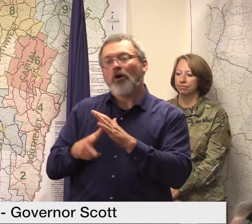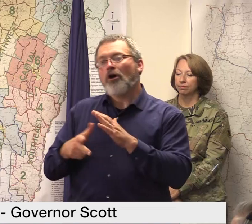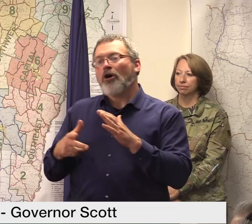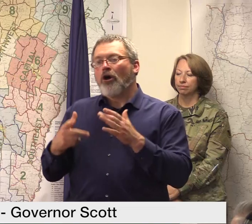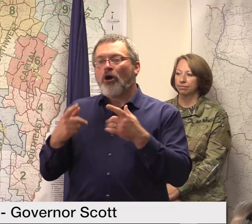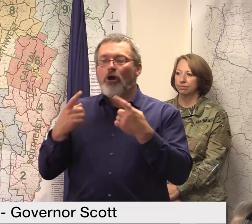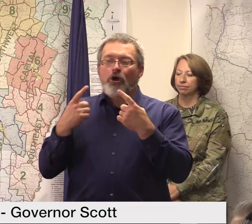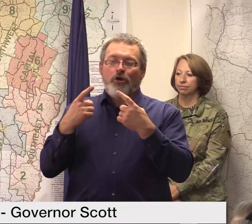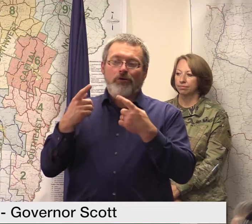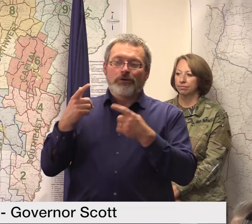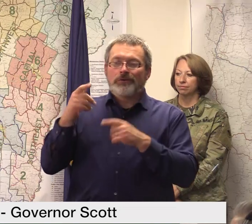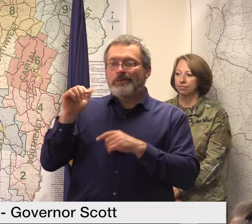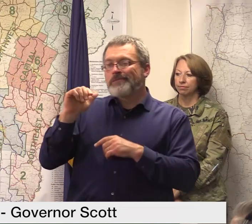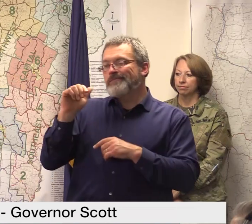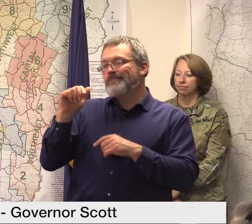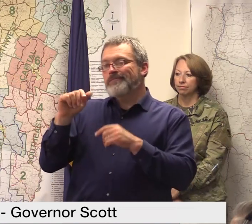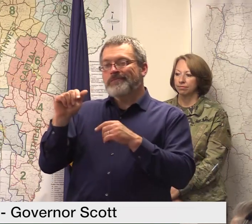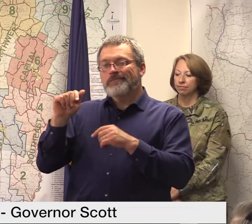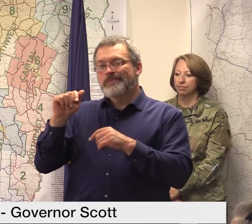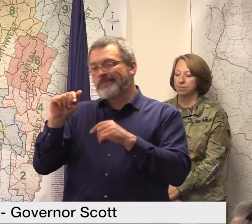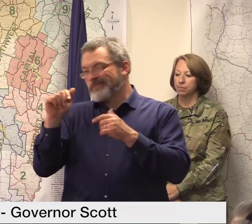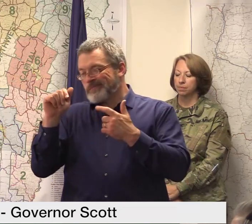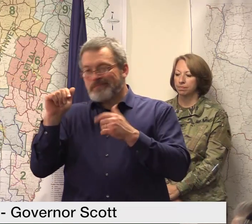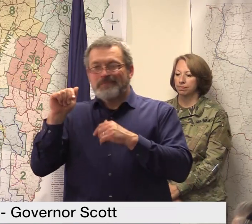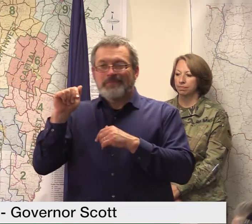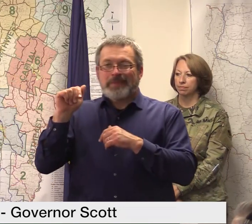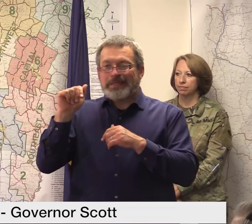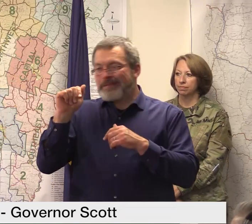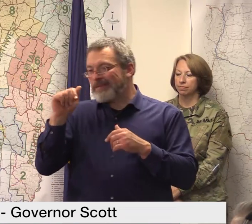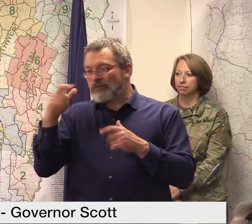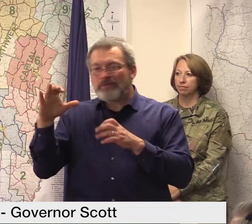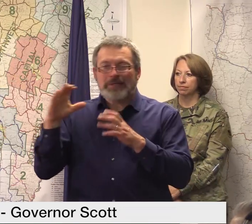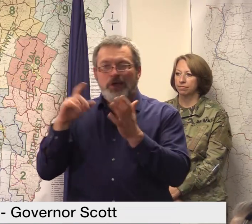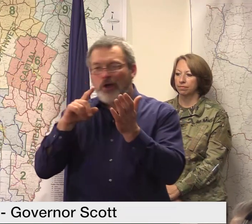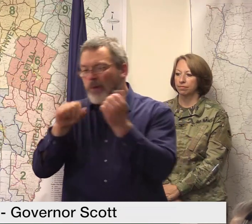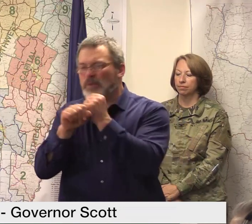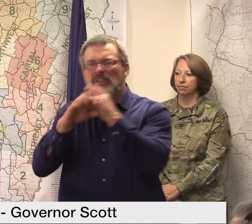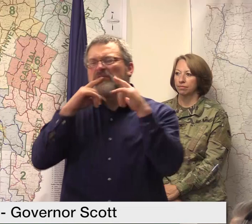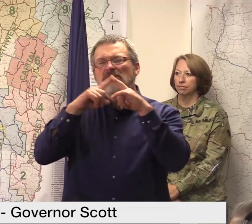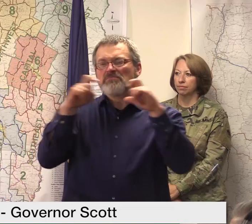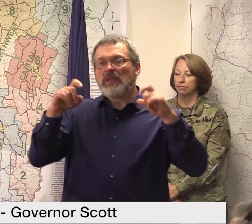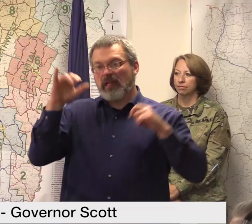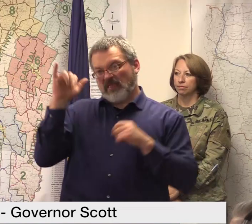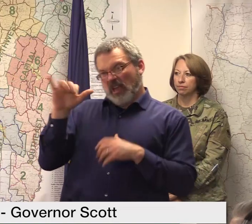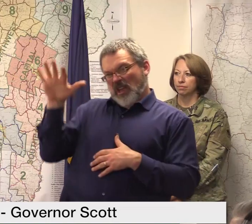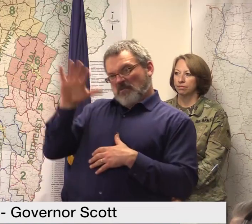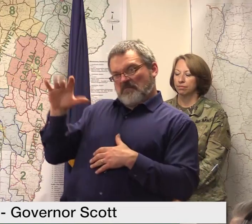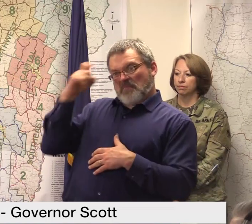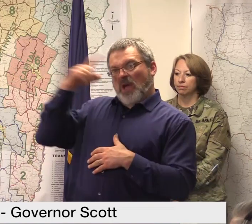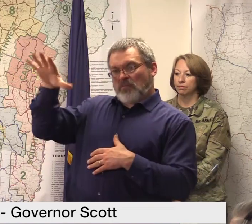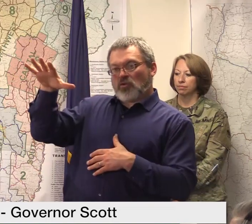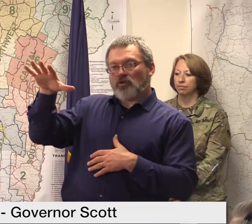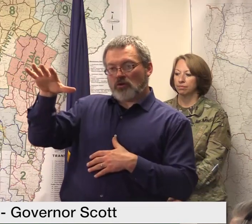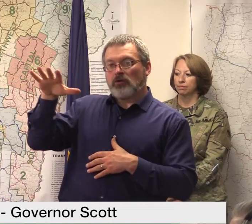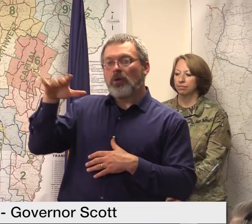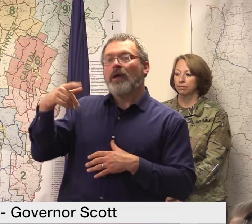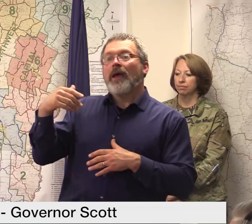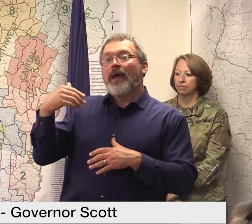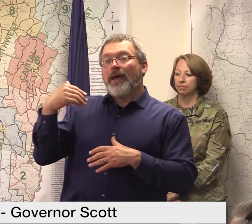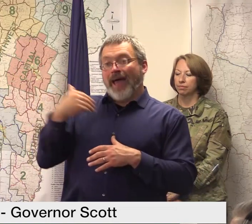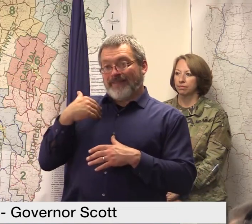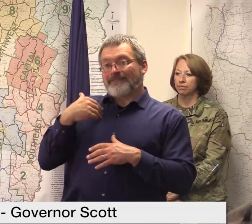commercial trucking industry and such are being supported internally from the location on state street